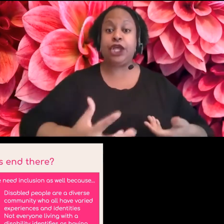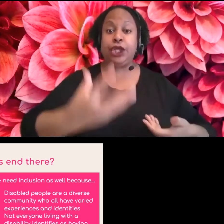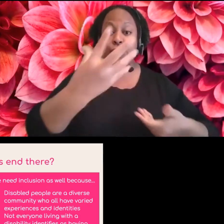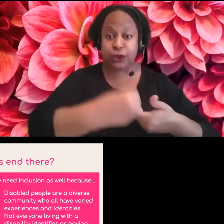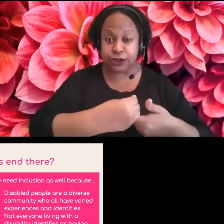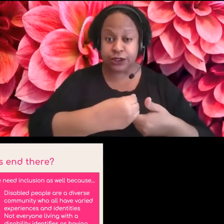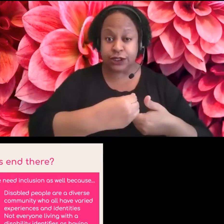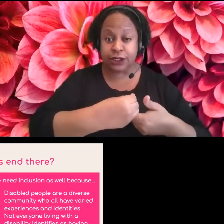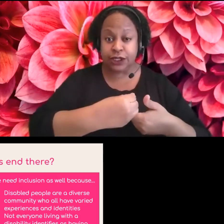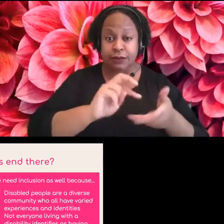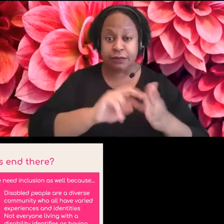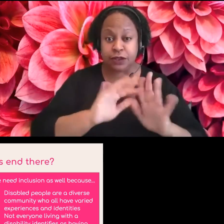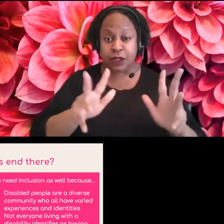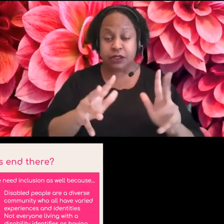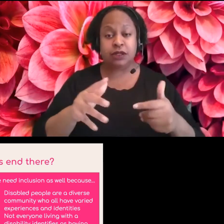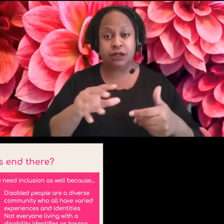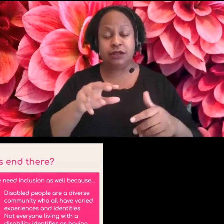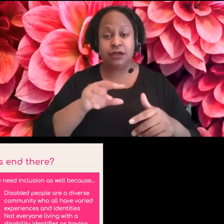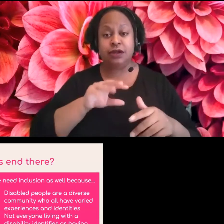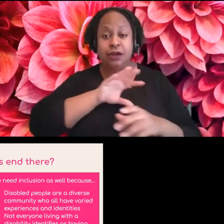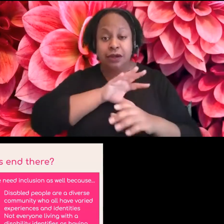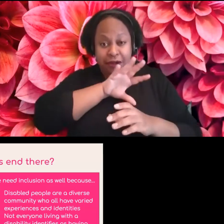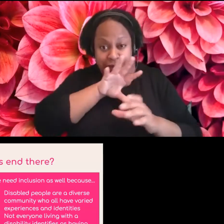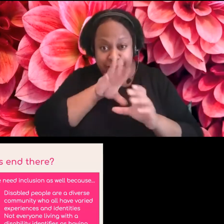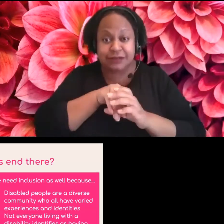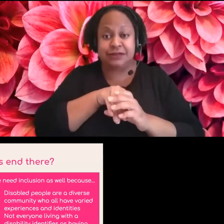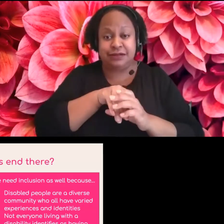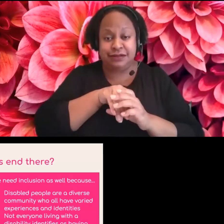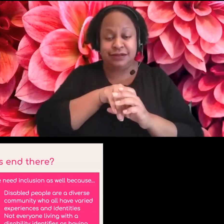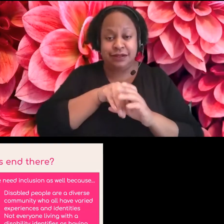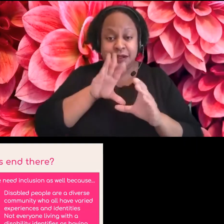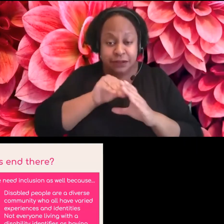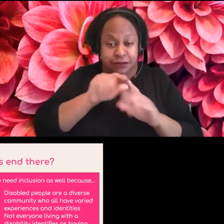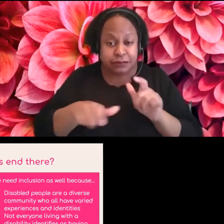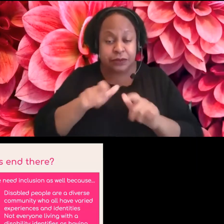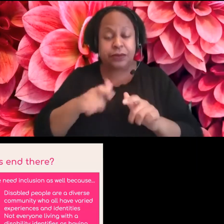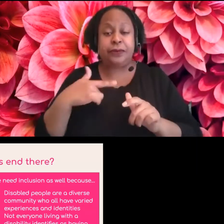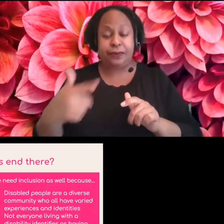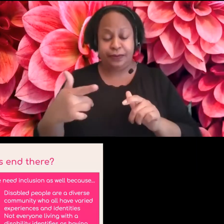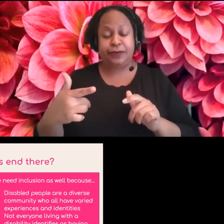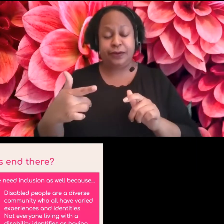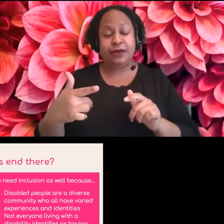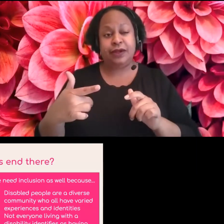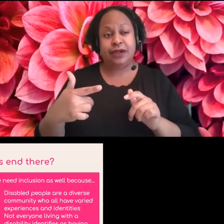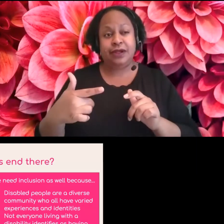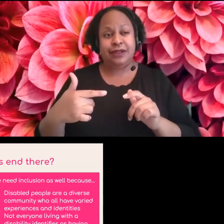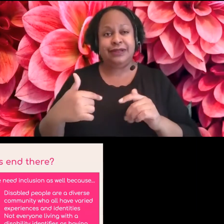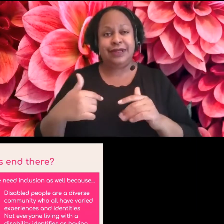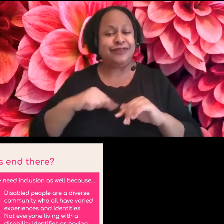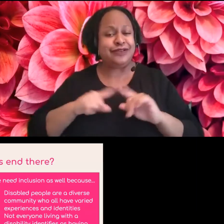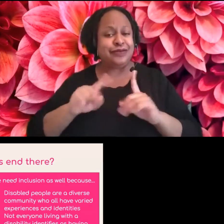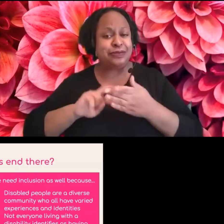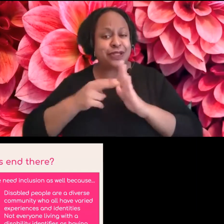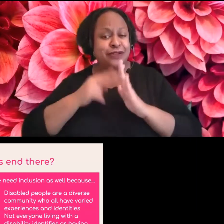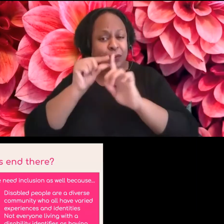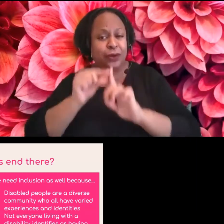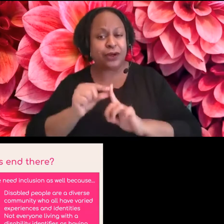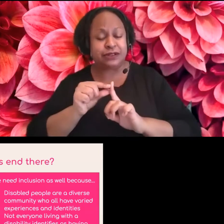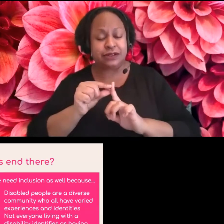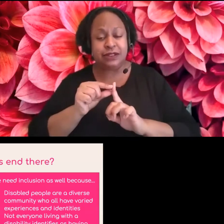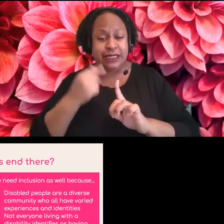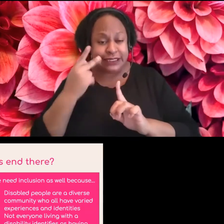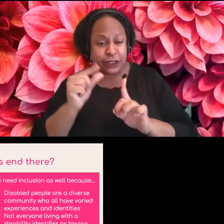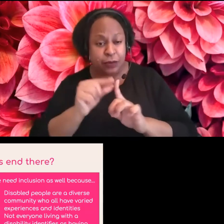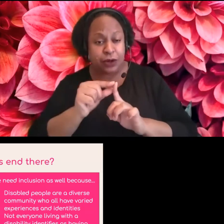the autistic way of being, we kind of always have our own meanings to words and then use the, I use them incorrectly when I really mean one thing is